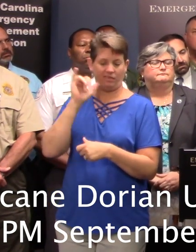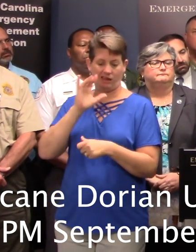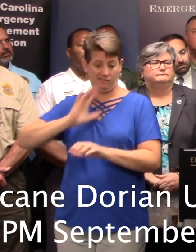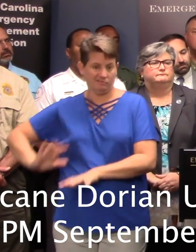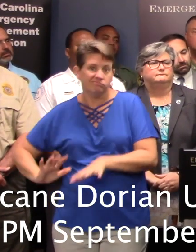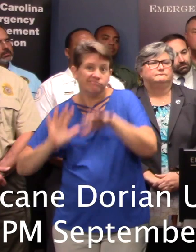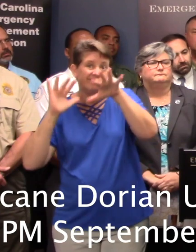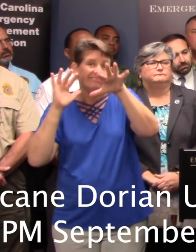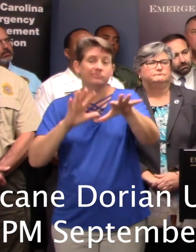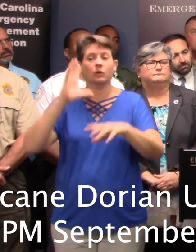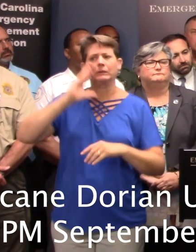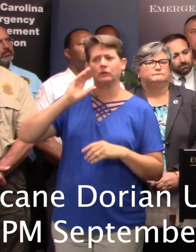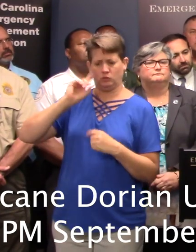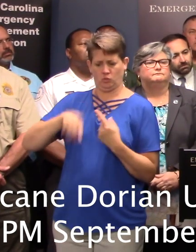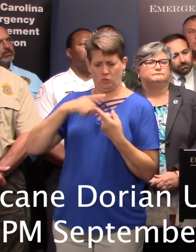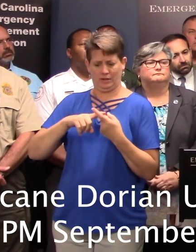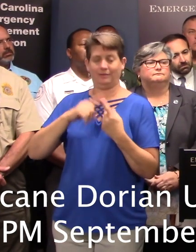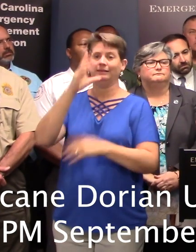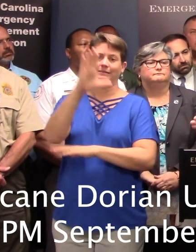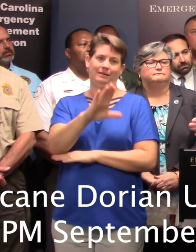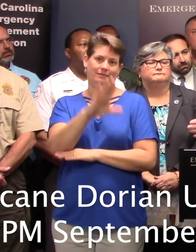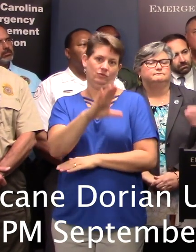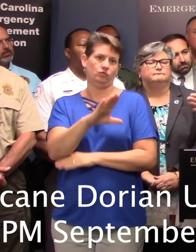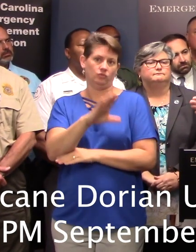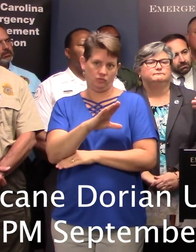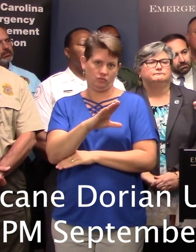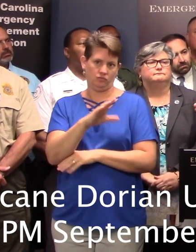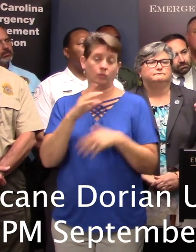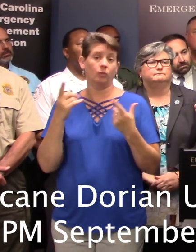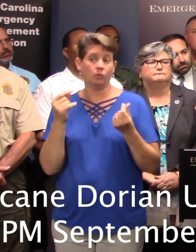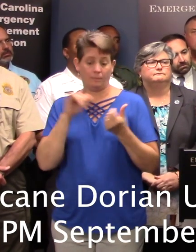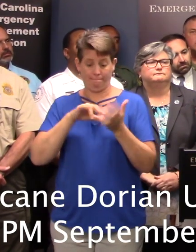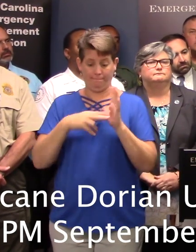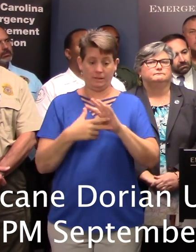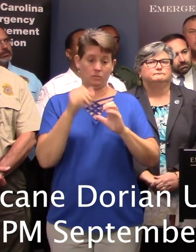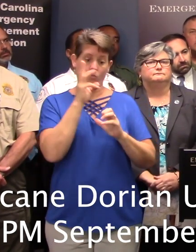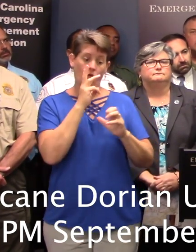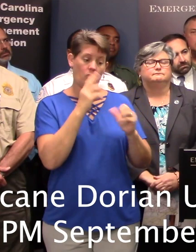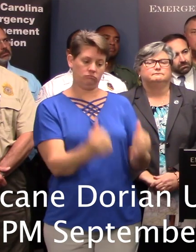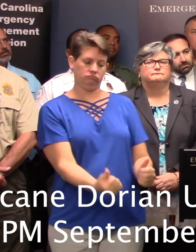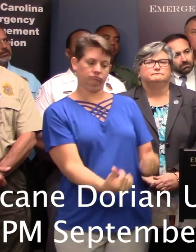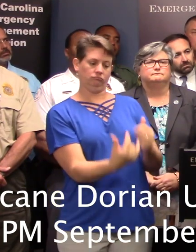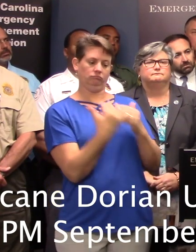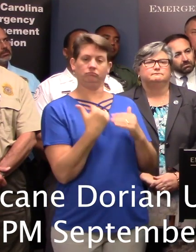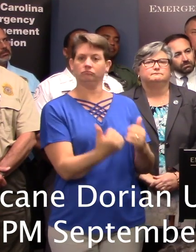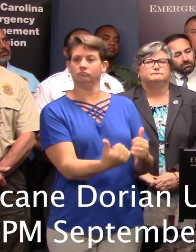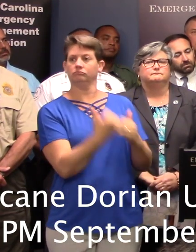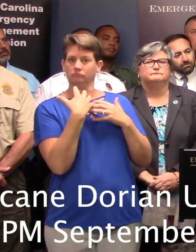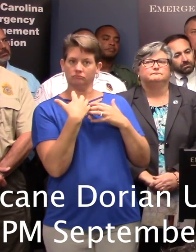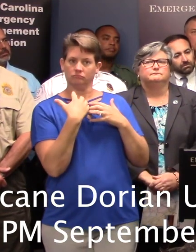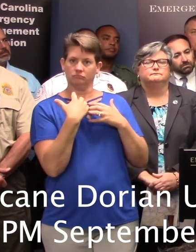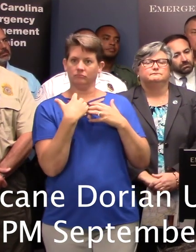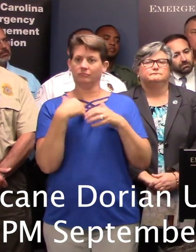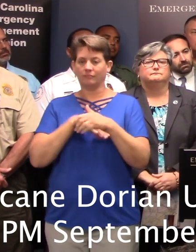coast this afternoon. And it will be pushing the water inland into the marshes and the rivers. And at the